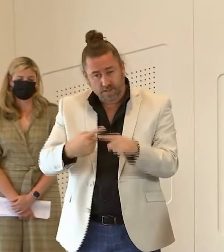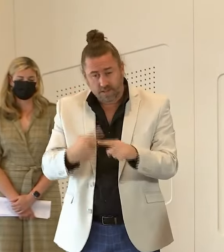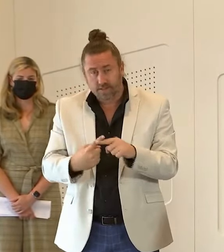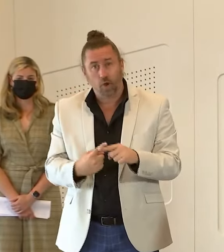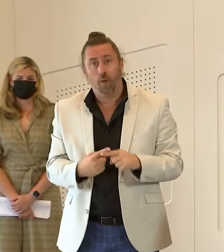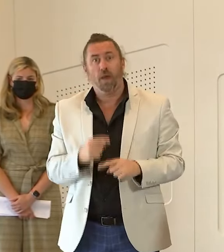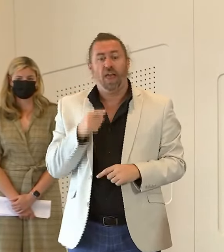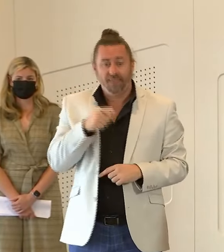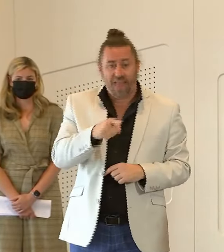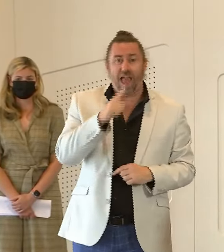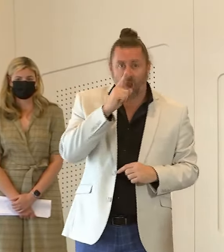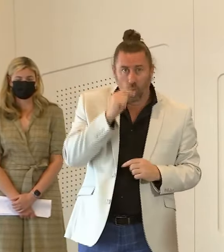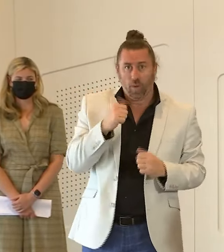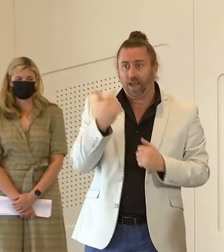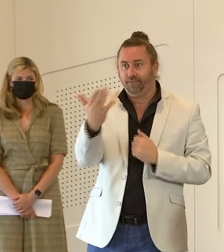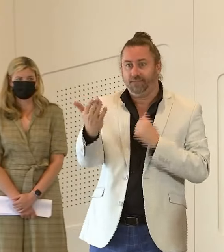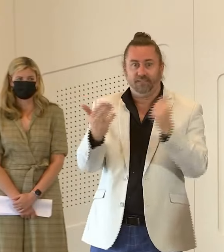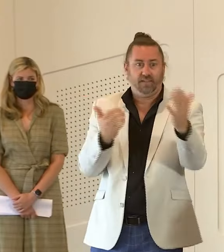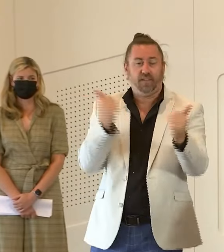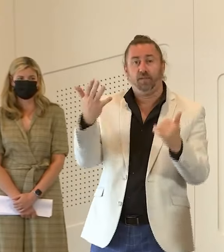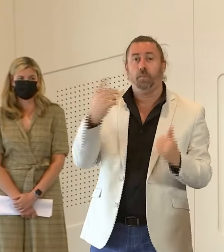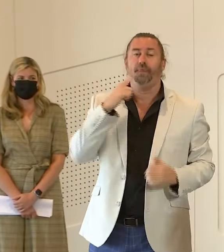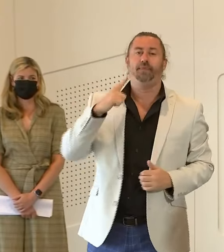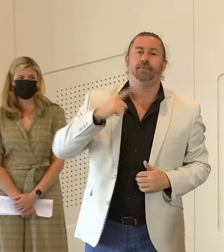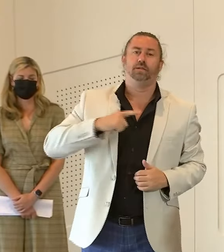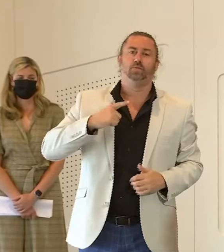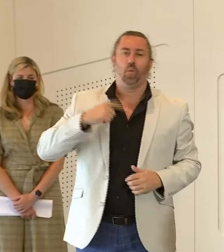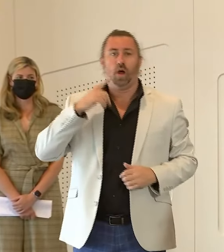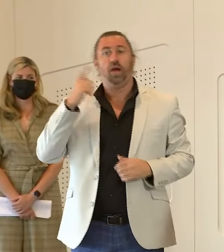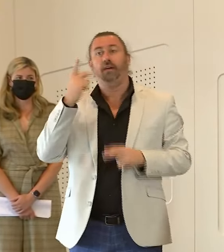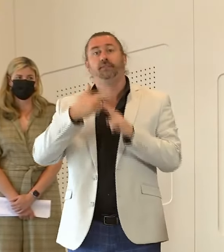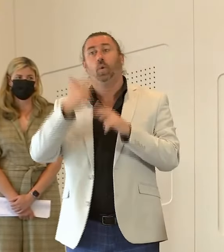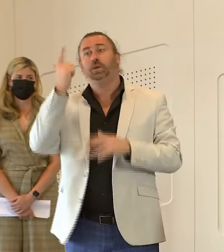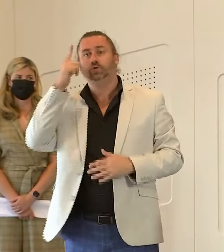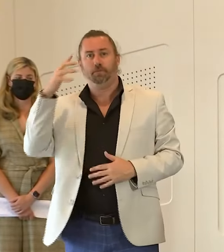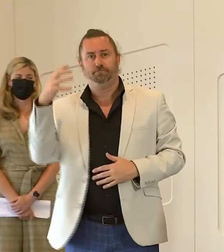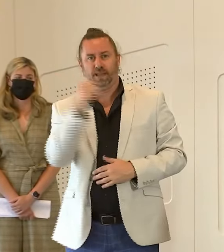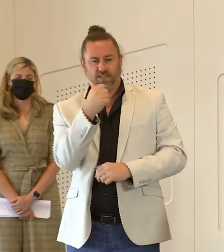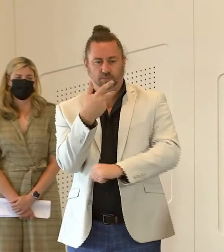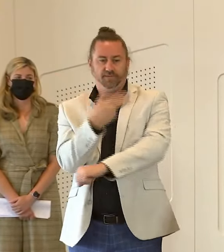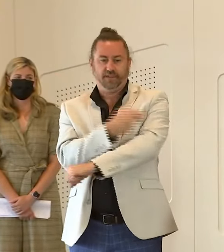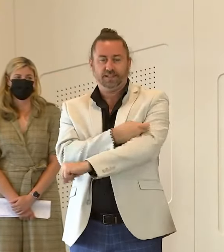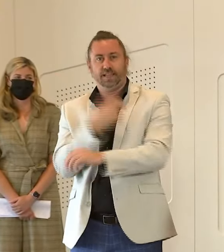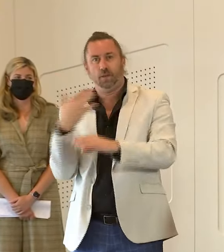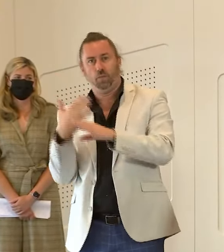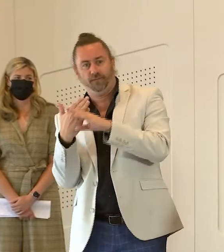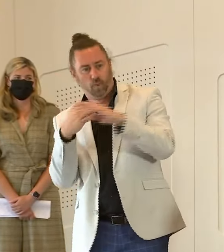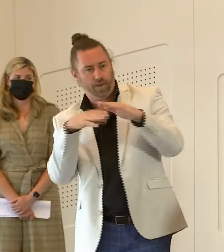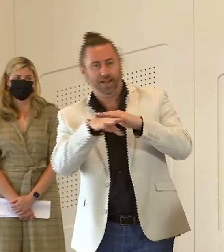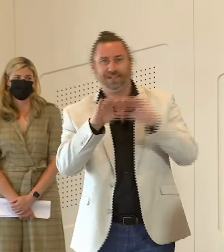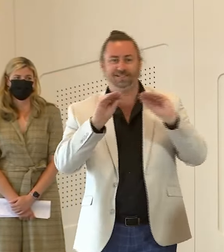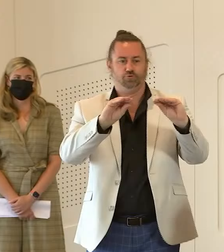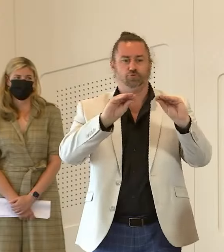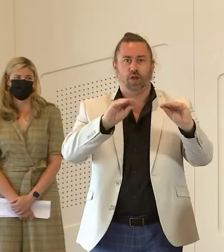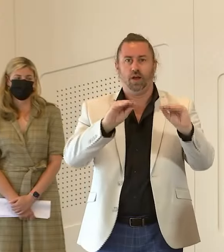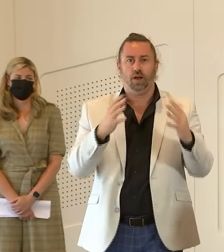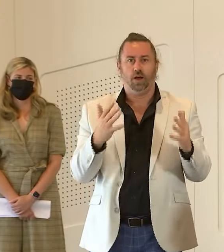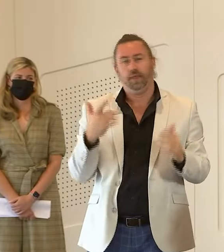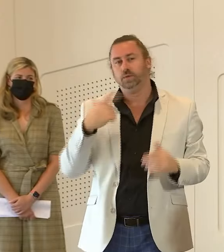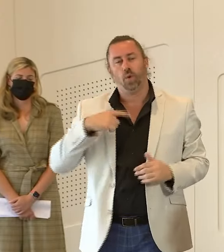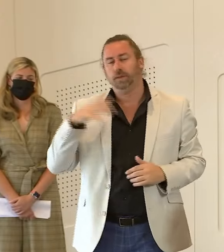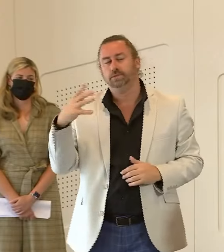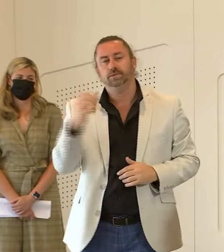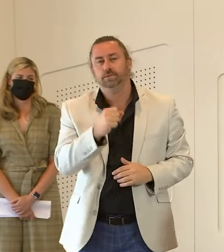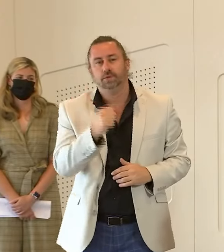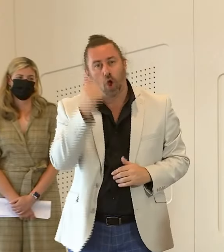to transmit it that's why we brought in the mandatory vaccination for our teachers and for our school staff for this very reason we know the